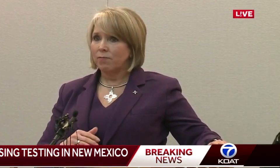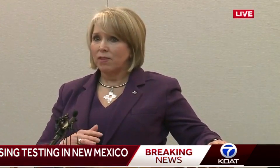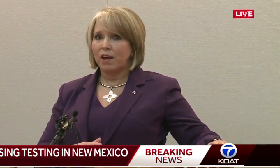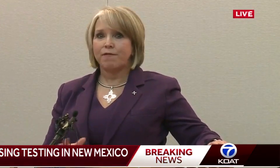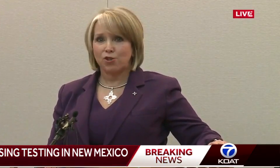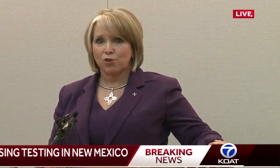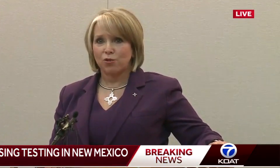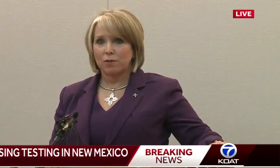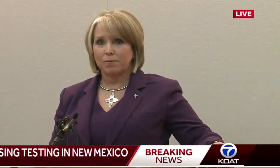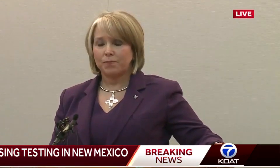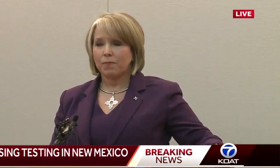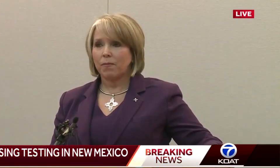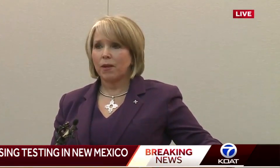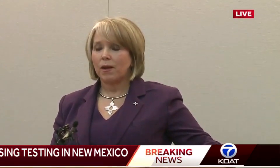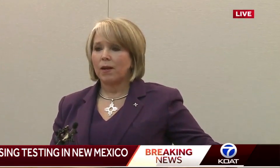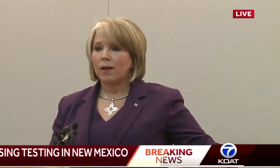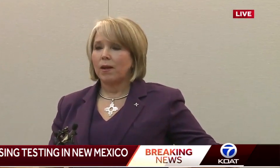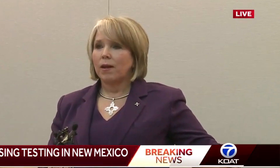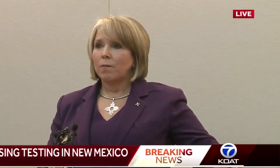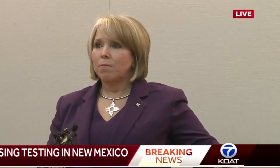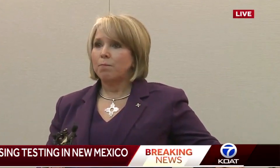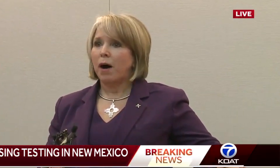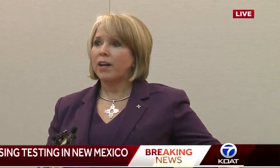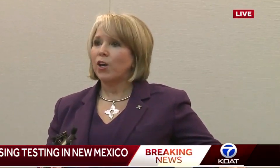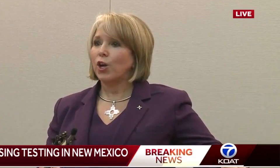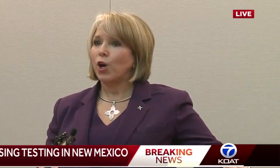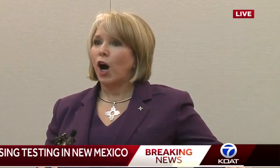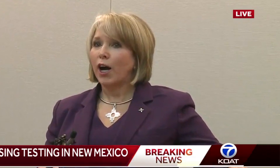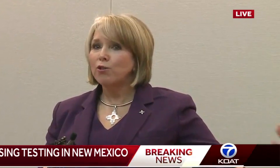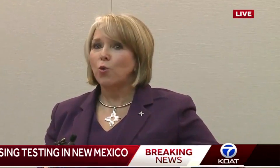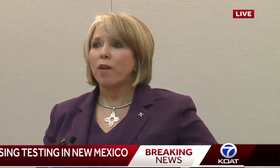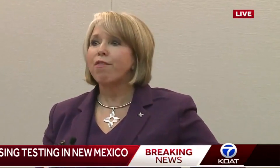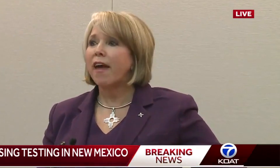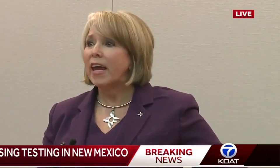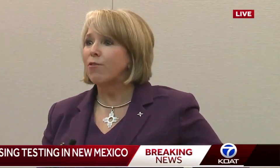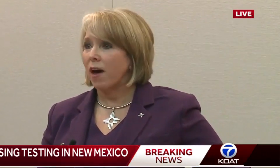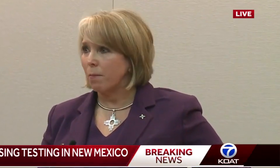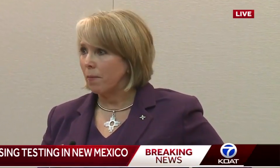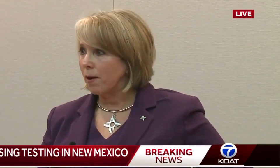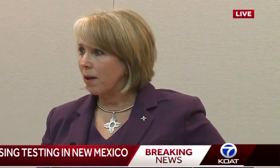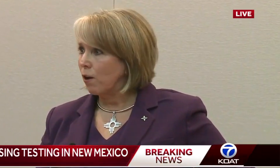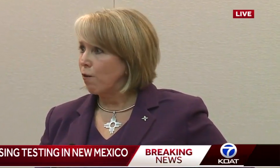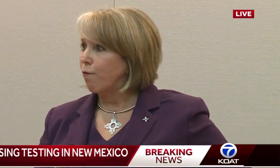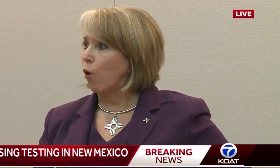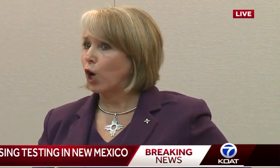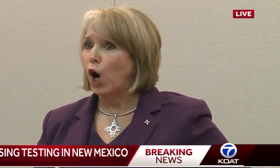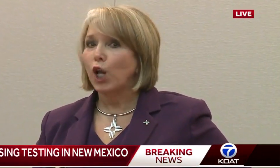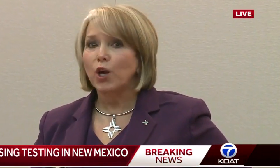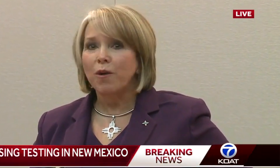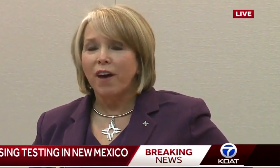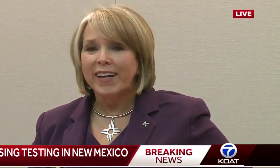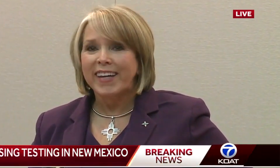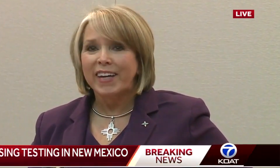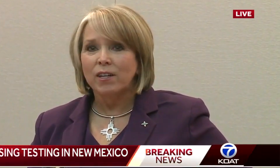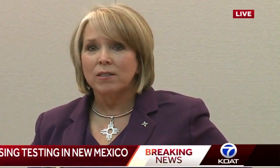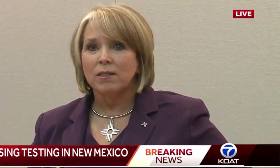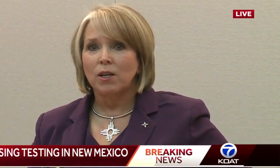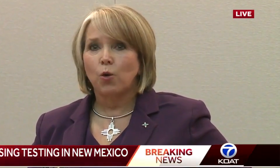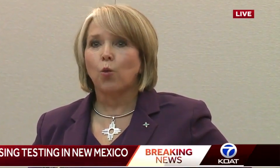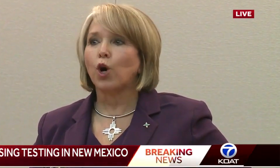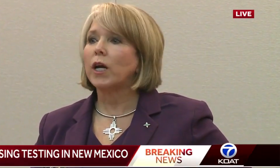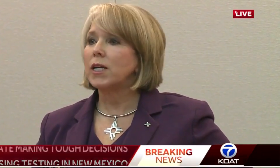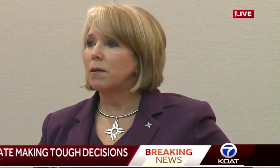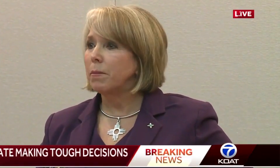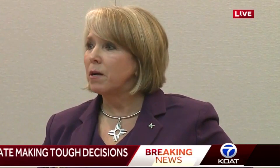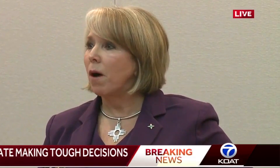life issues. But I also want to thank them for calling with ideas,